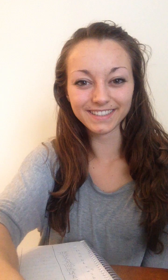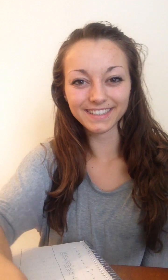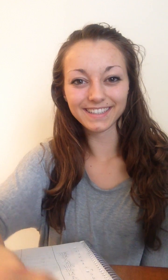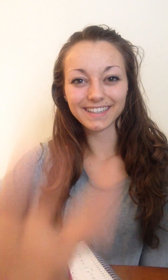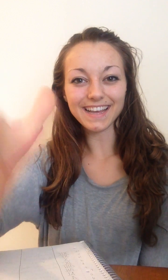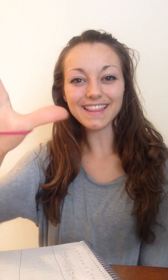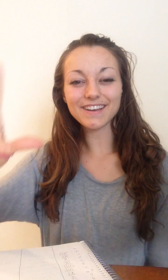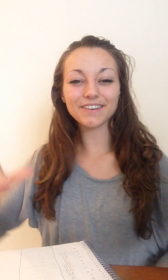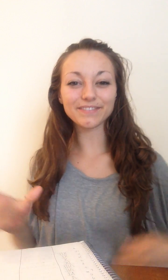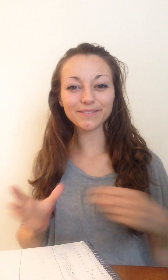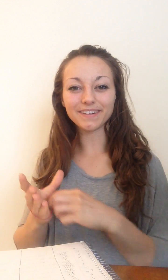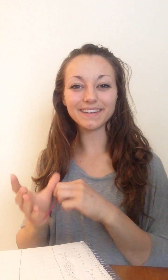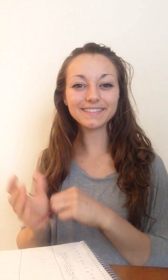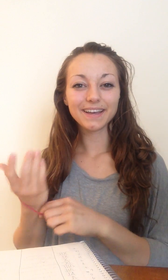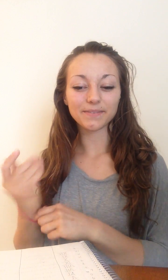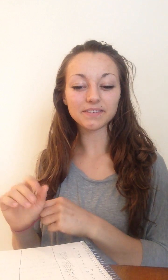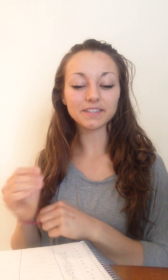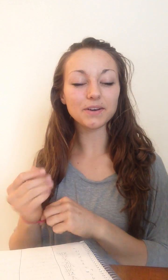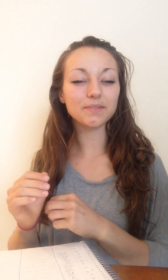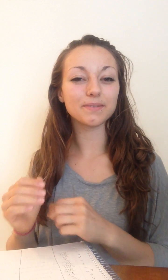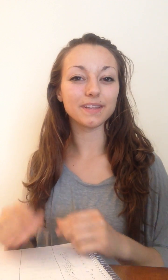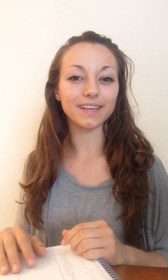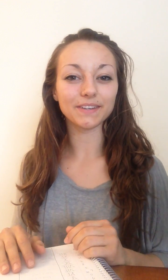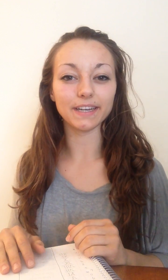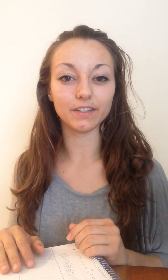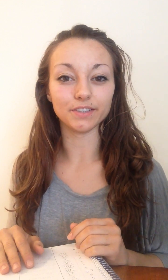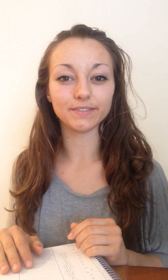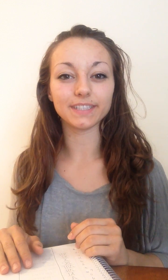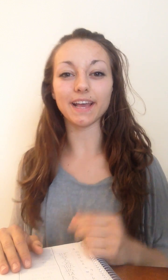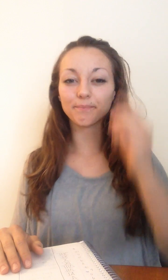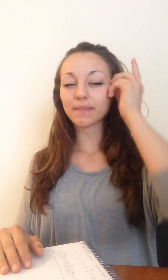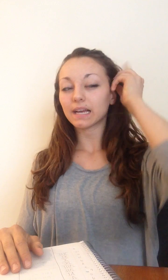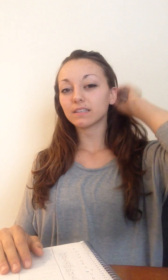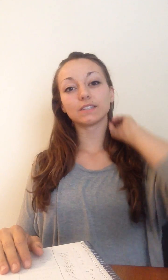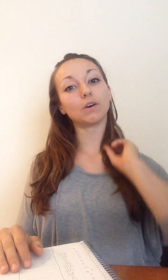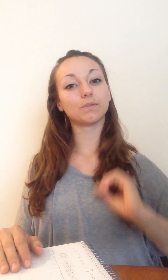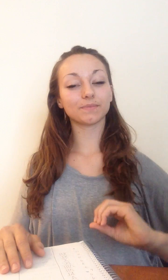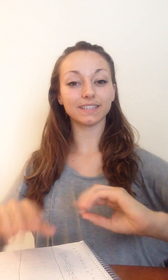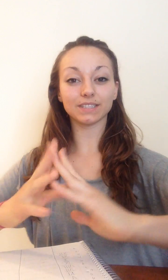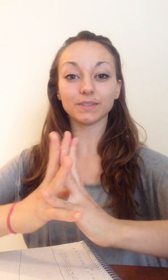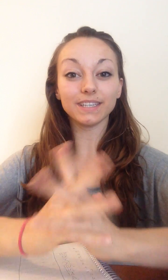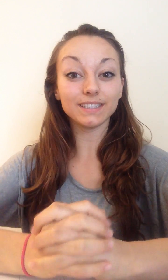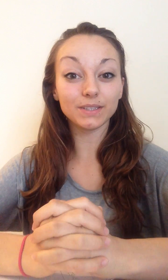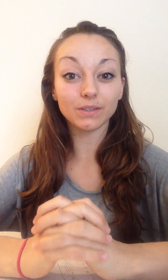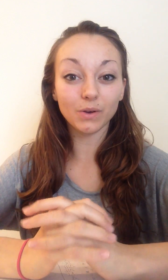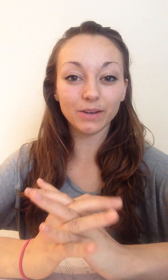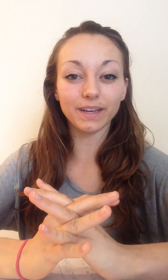Hello everyone! We're going to go through the cranial nerves today. So this is a really easy, quick way